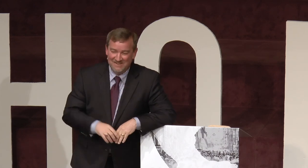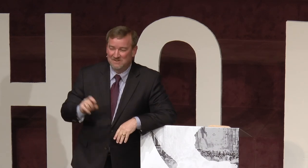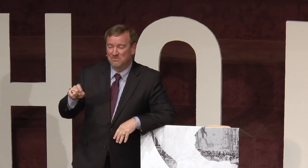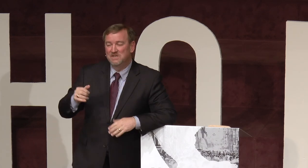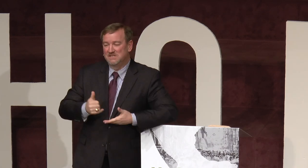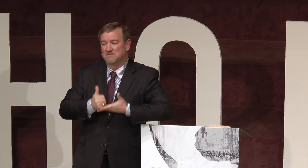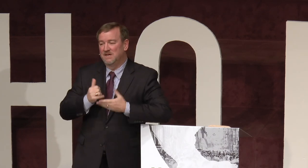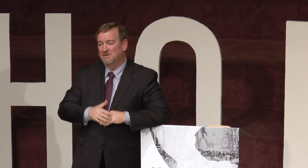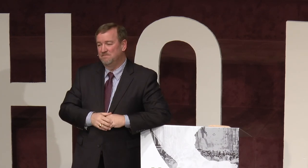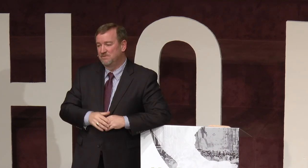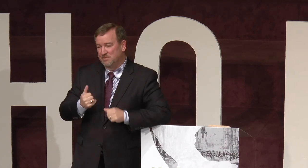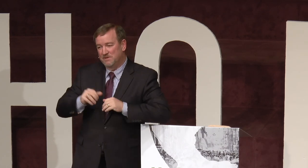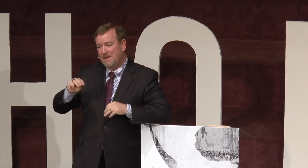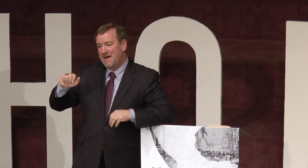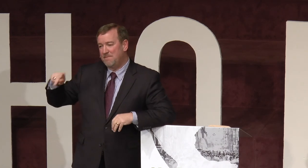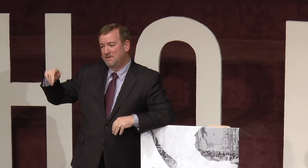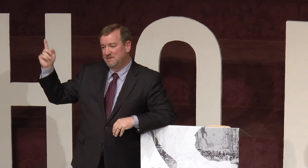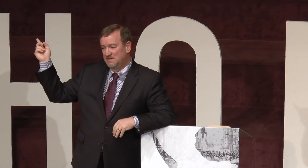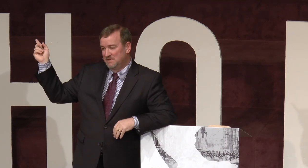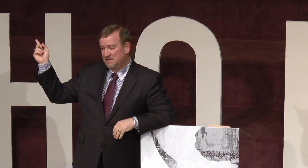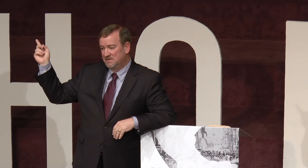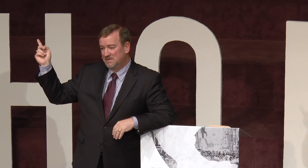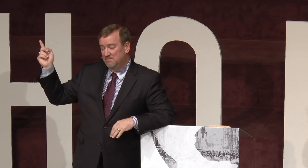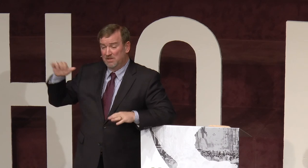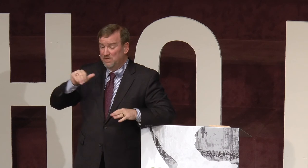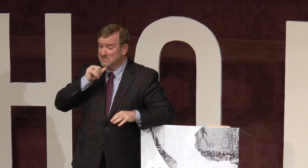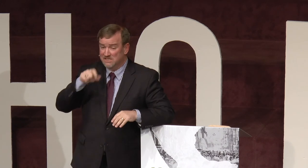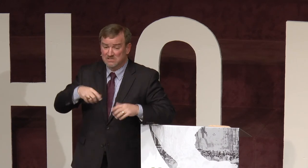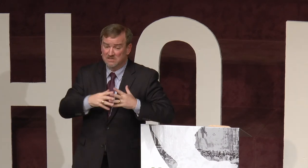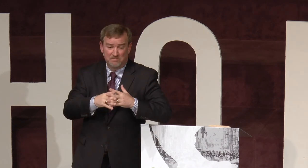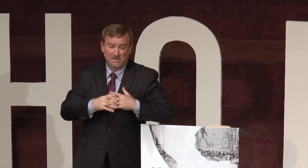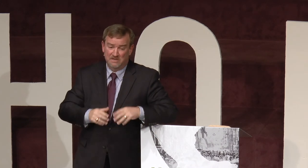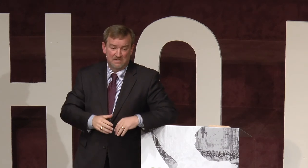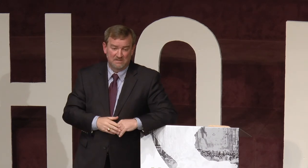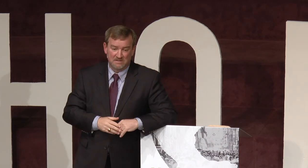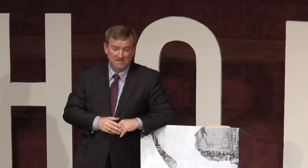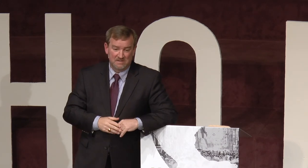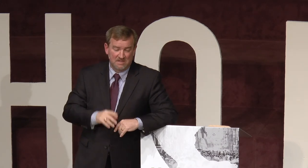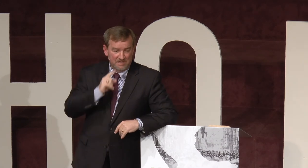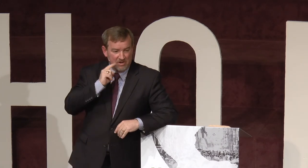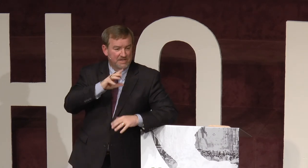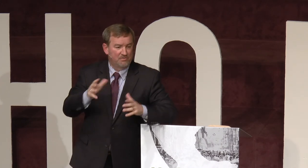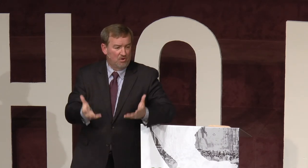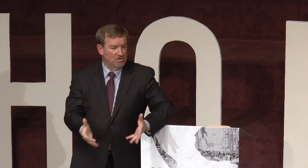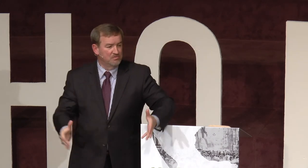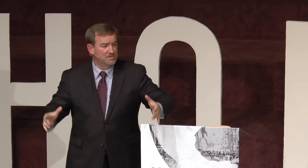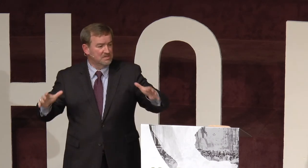We need some help. Do you remember that map? By the way, it's not just here in America. There are deaf all over this